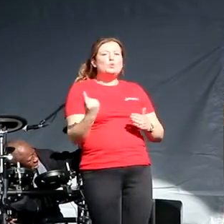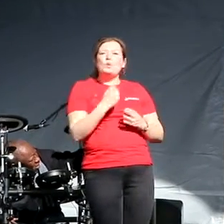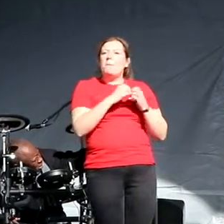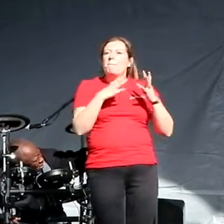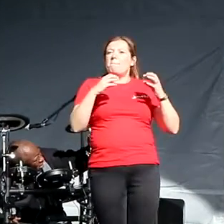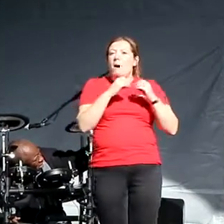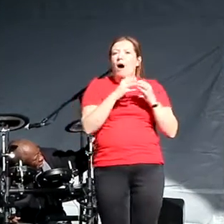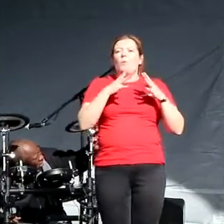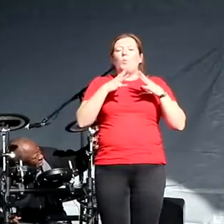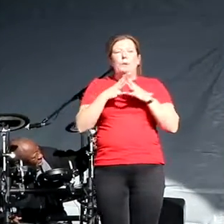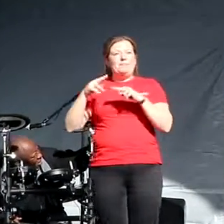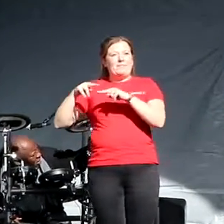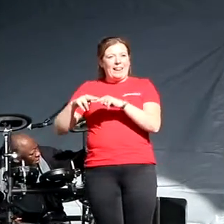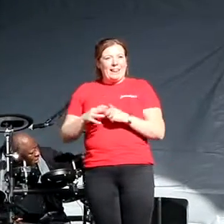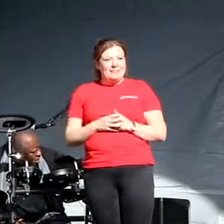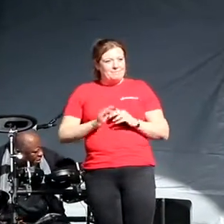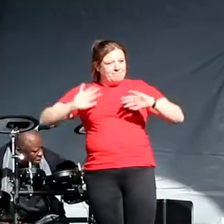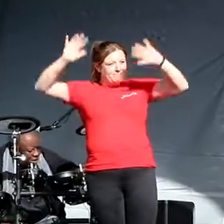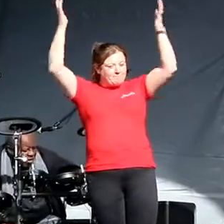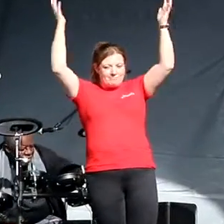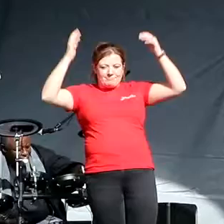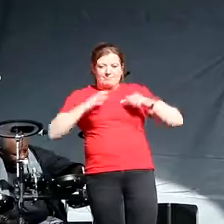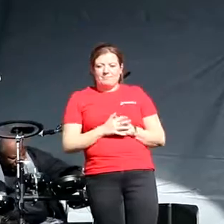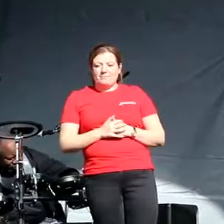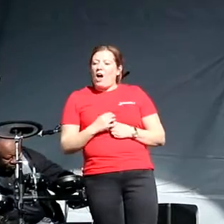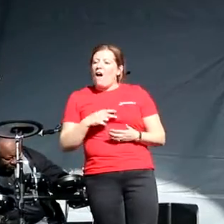Bob Williams-Findley. Make some noise!